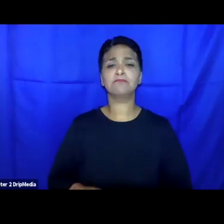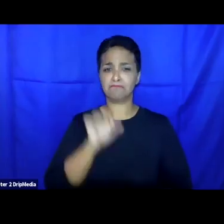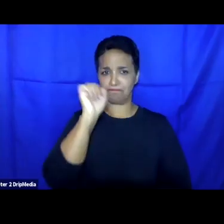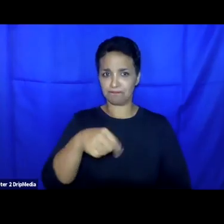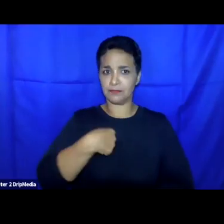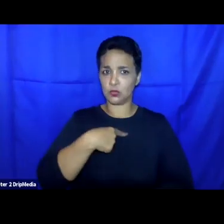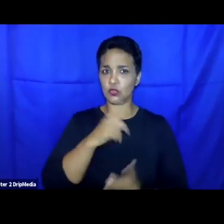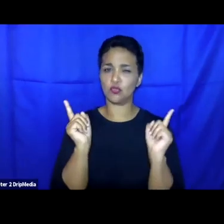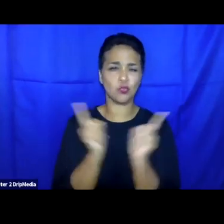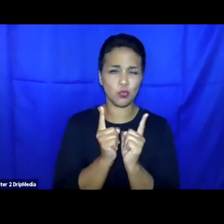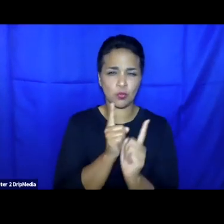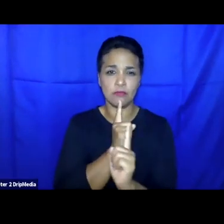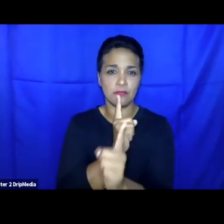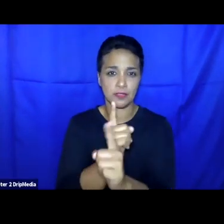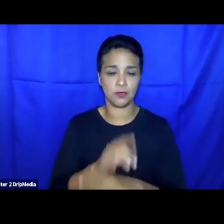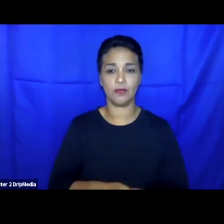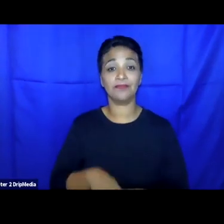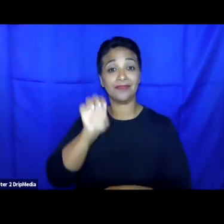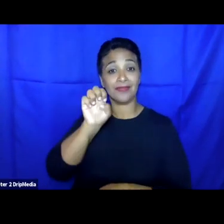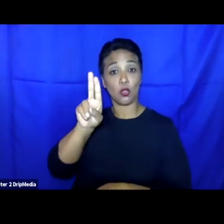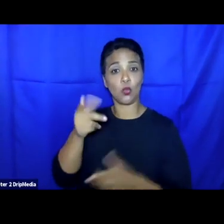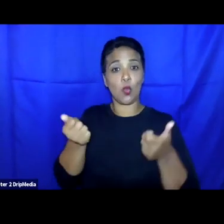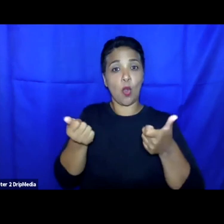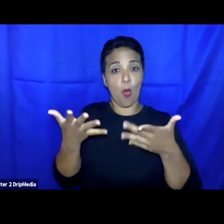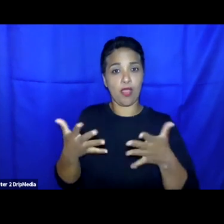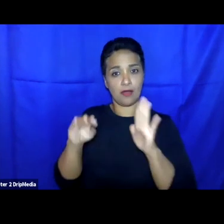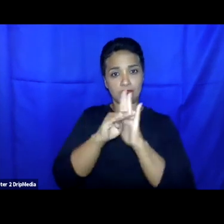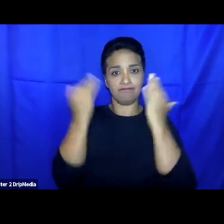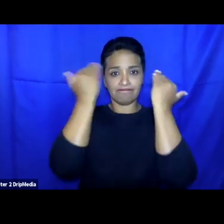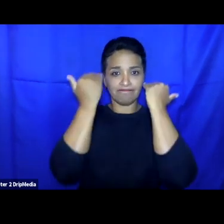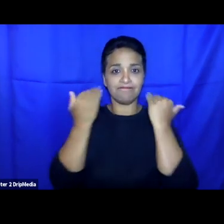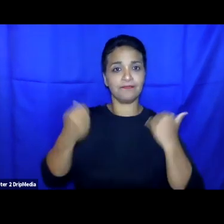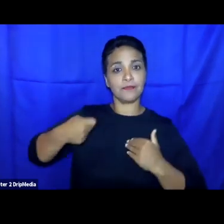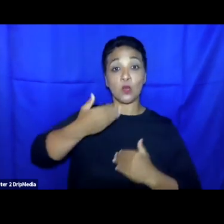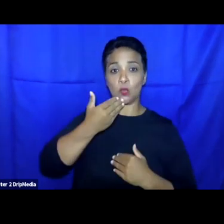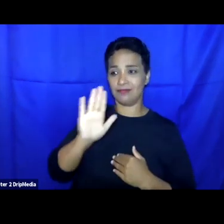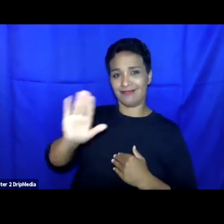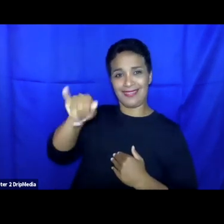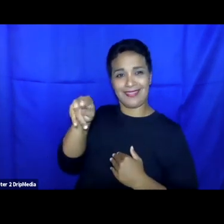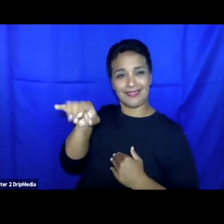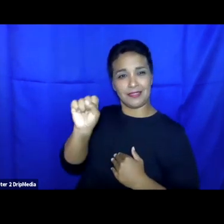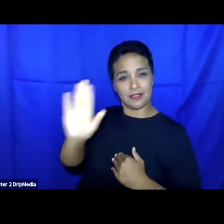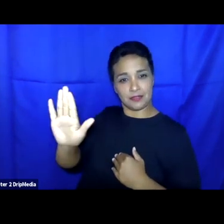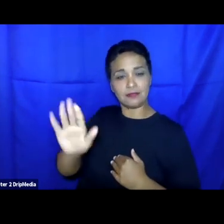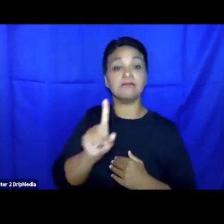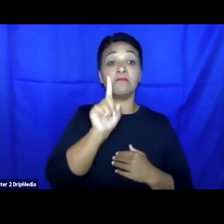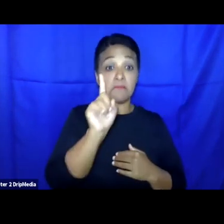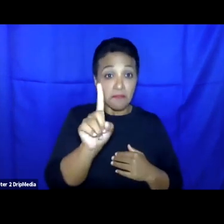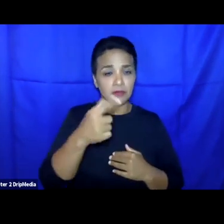Jens as the EU lawyer, but I think a lot of what is coming across in the presentations is that actually the direct and indirect effect